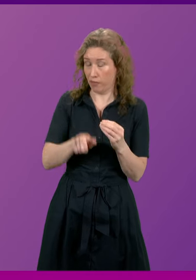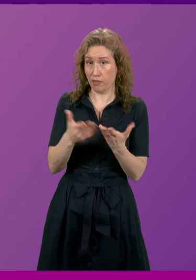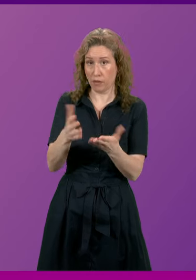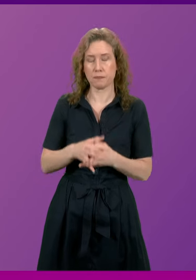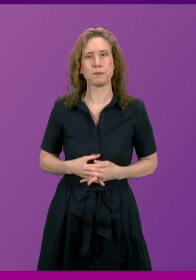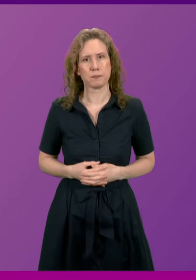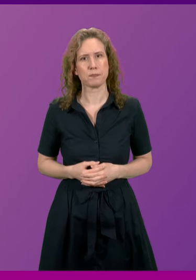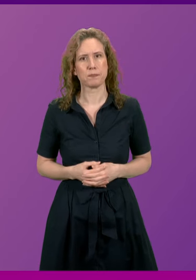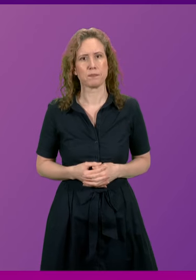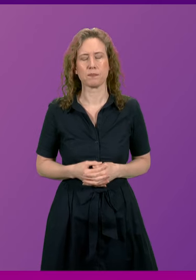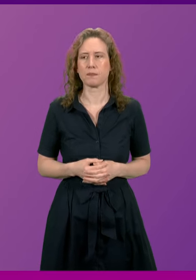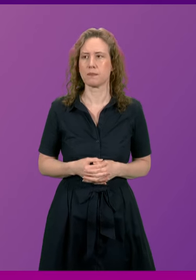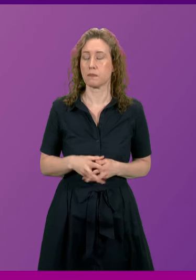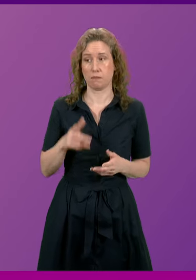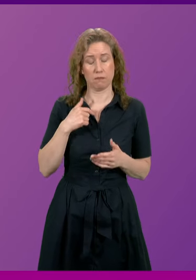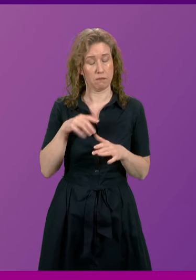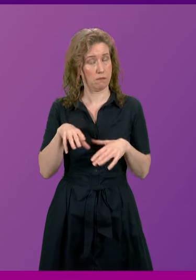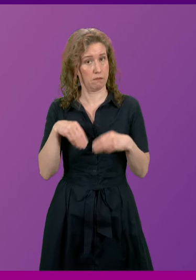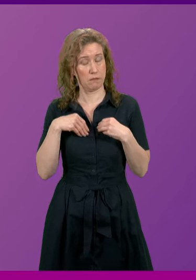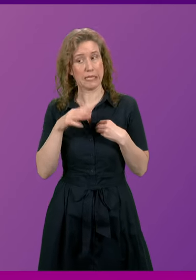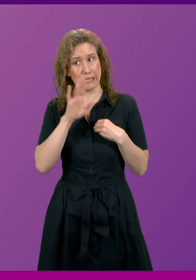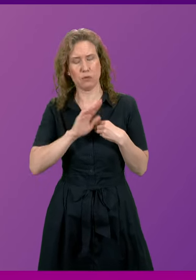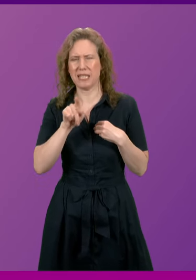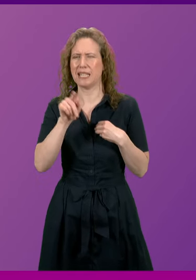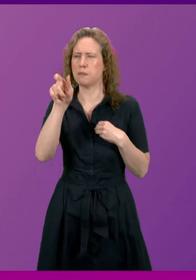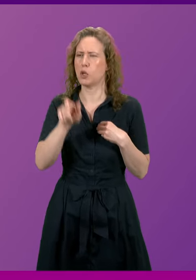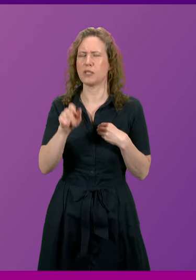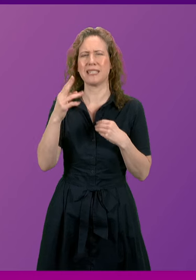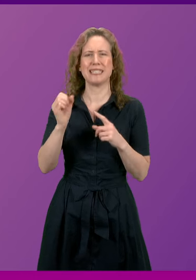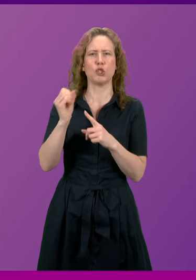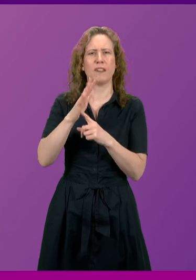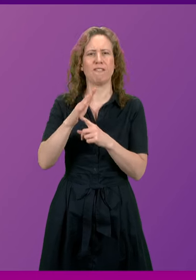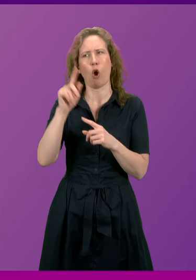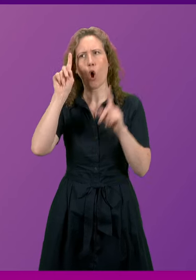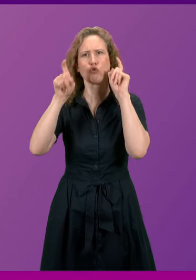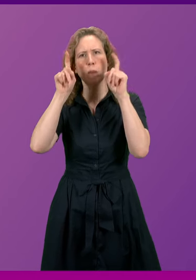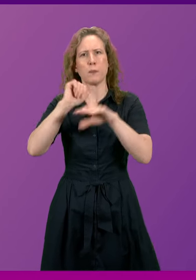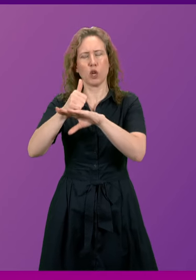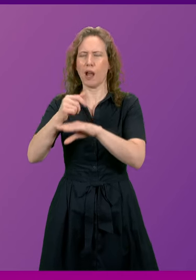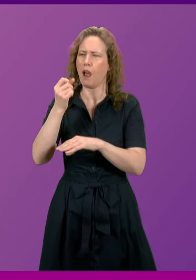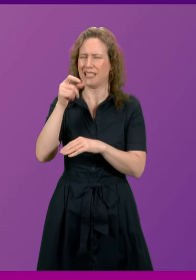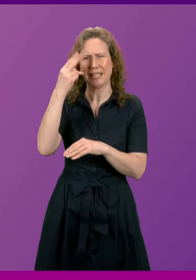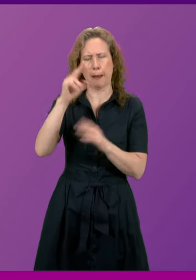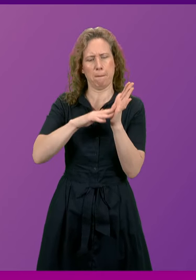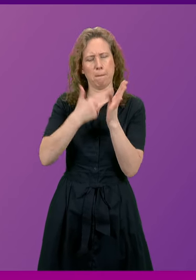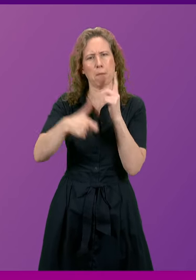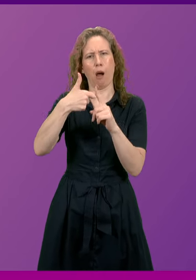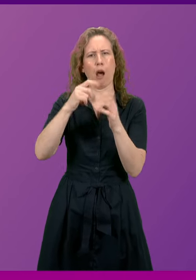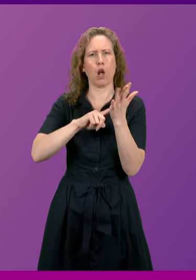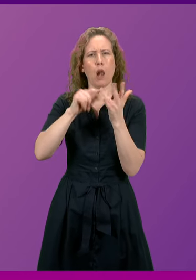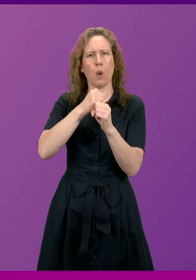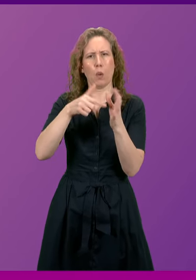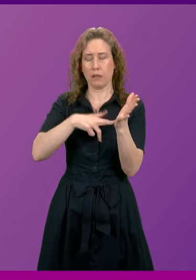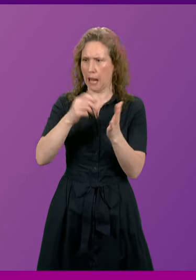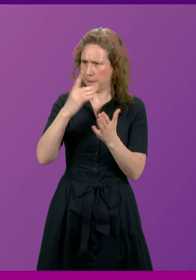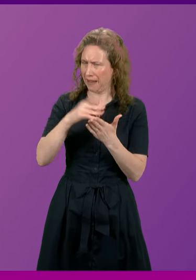First Minister. Well I take very seriously what the Chief Entrepreneur says and I understand Mark Logan has been working on the implementation